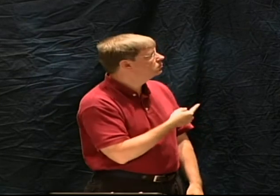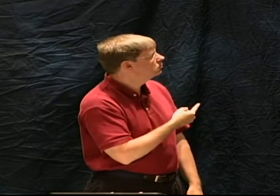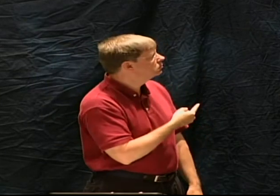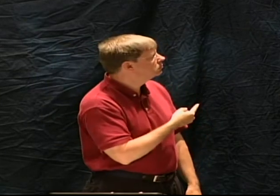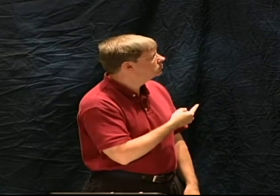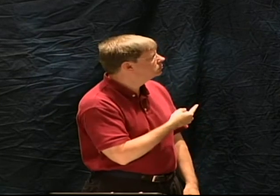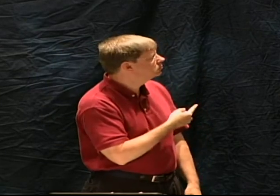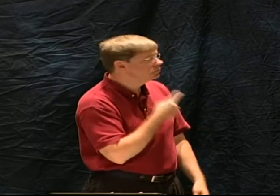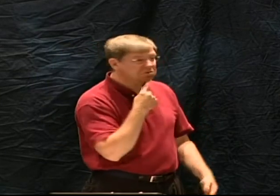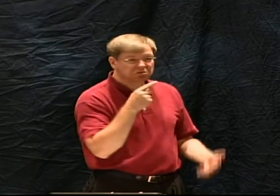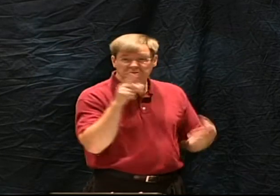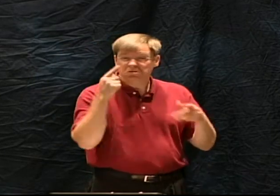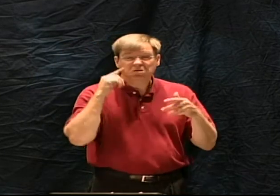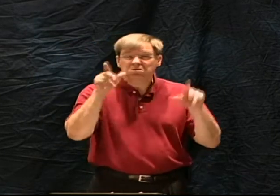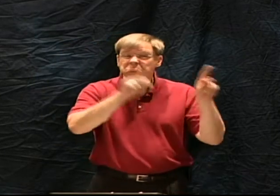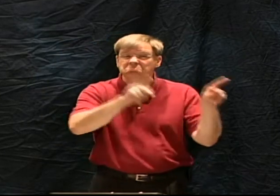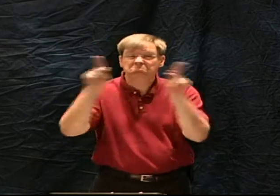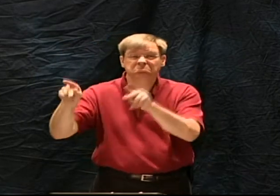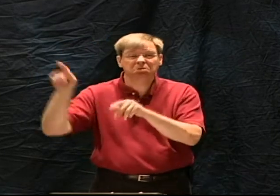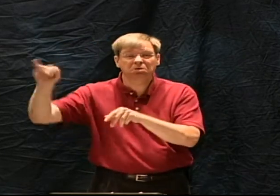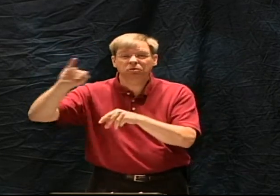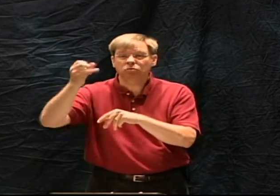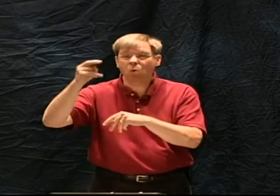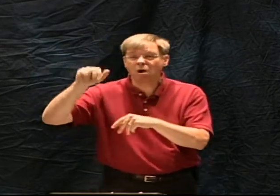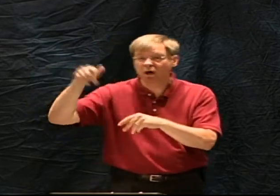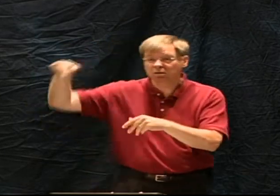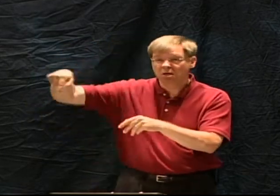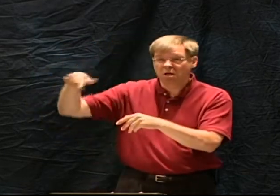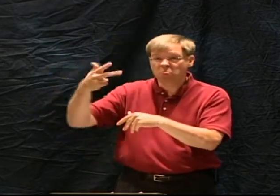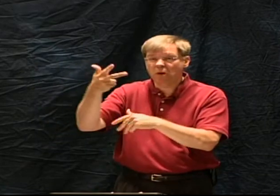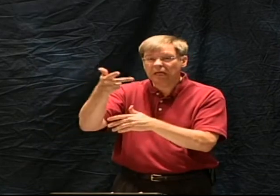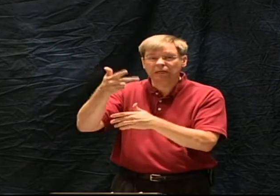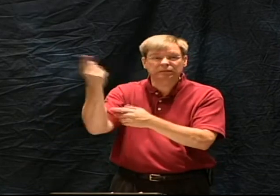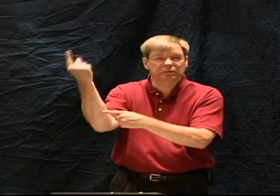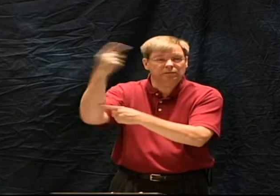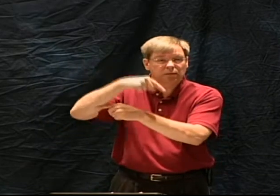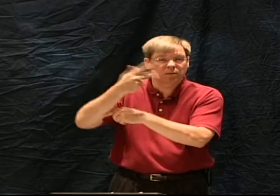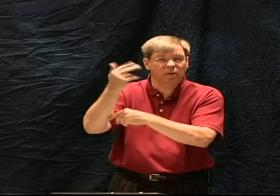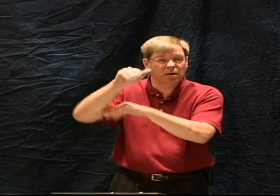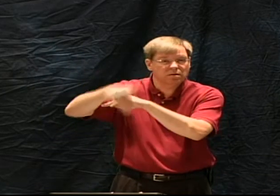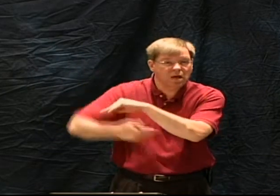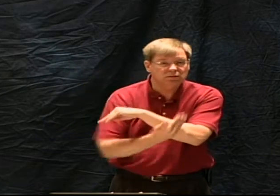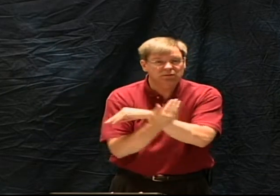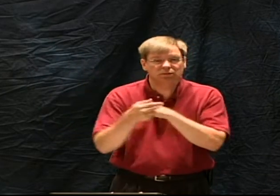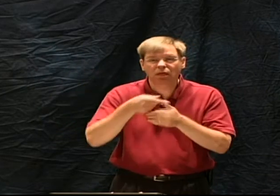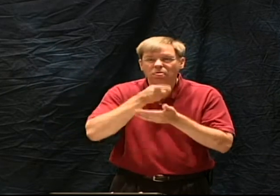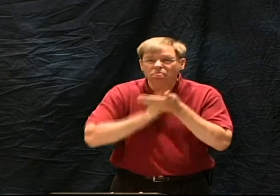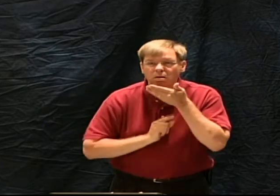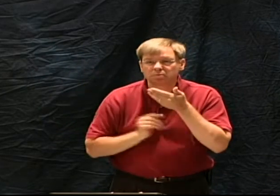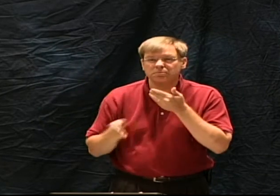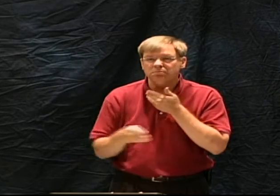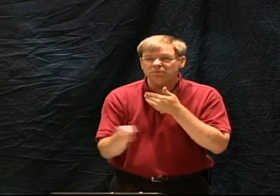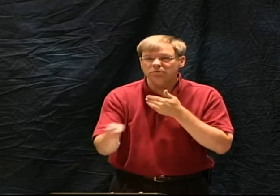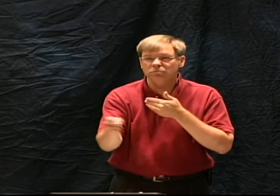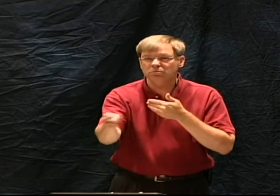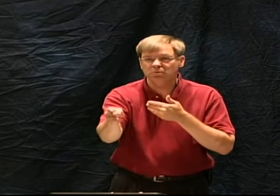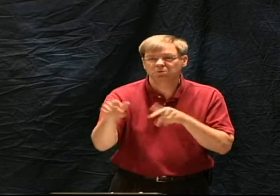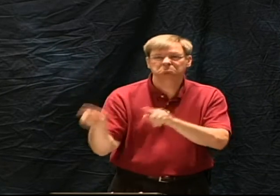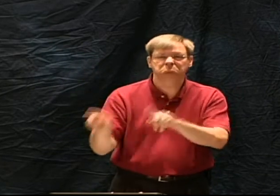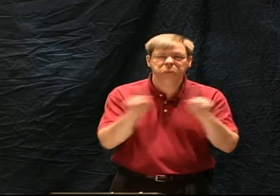simply as a historical fact he said first Jonah was three days and three nights in the belly of the great fish so